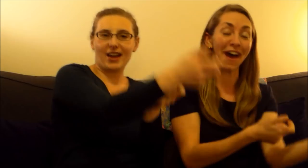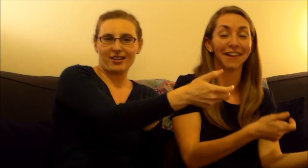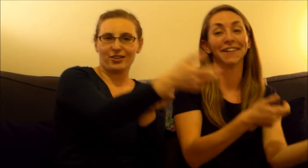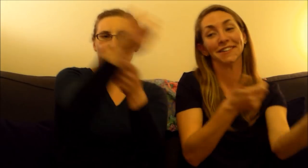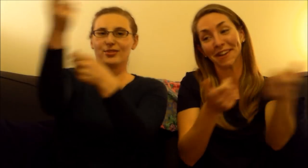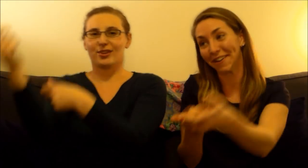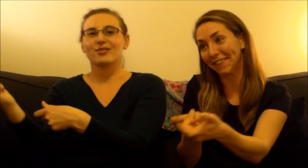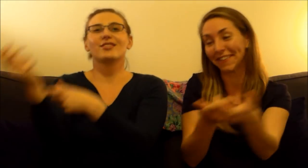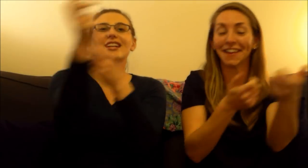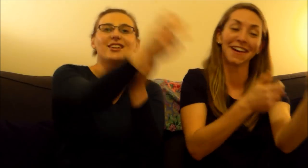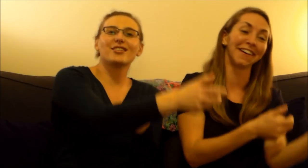fire hose